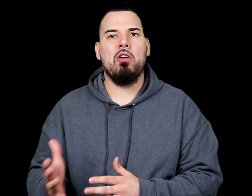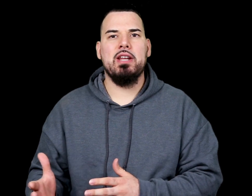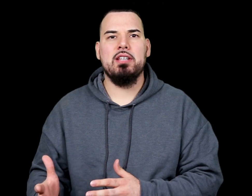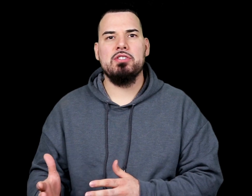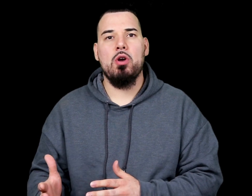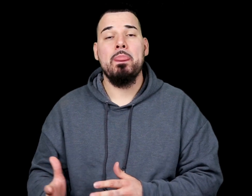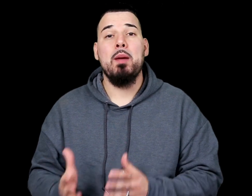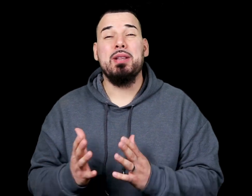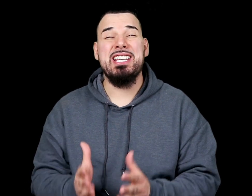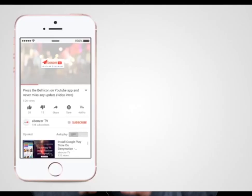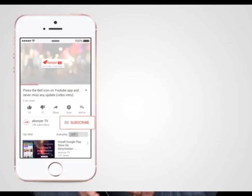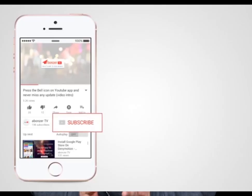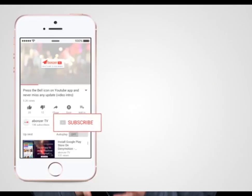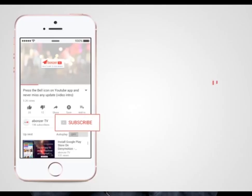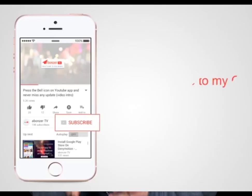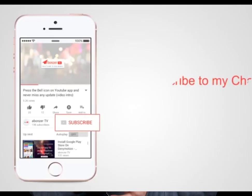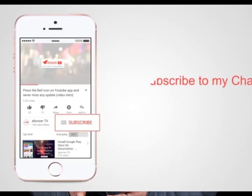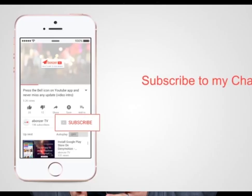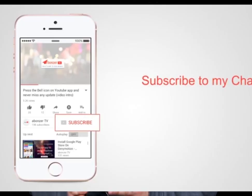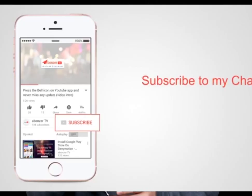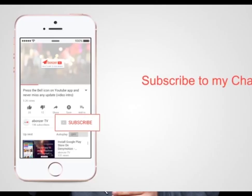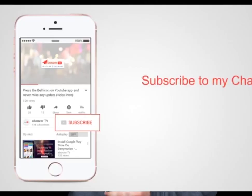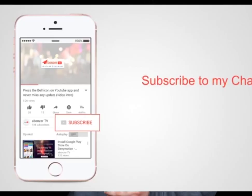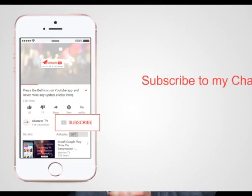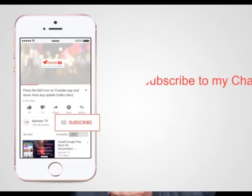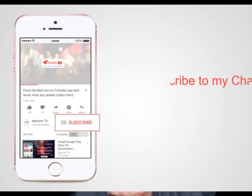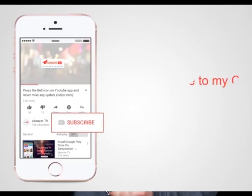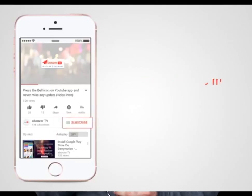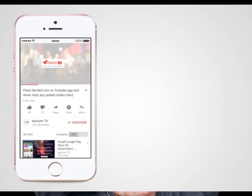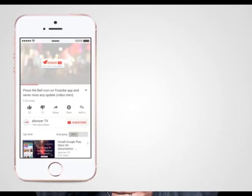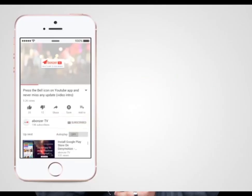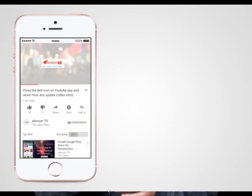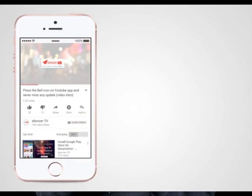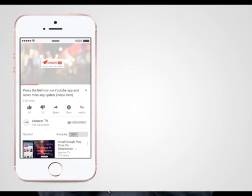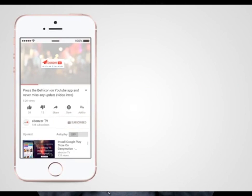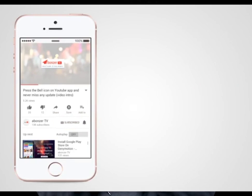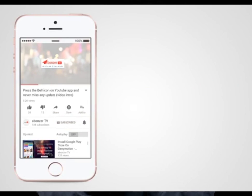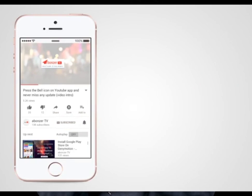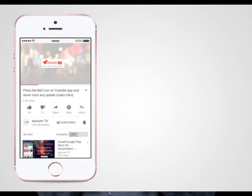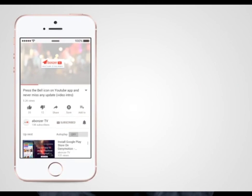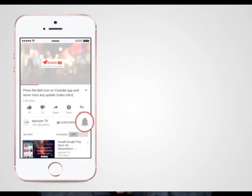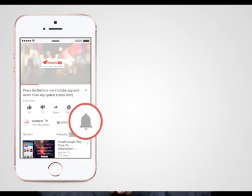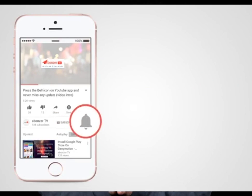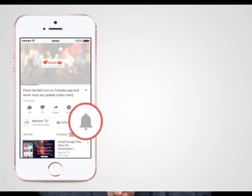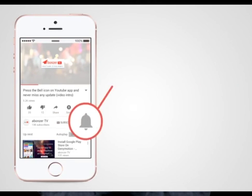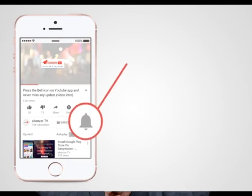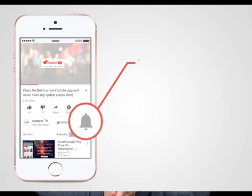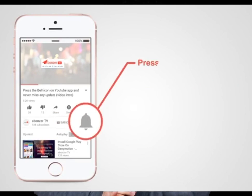already done so, please subscribe to our YouTube channel and hit the notification bell so you can be blessed with new content in the future.